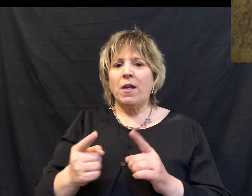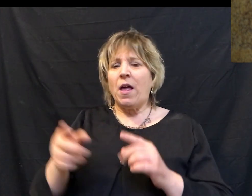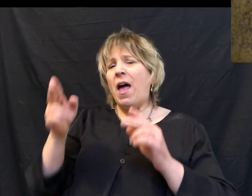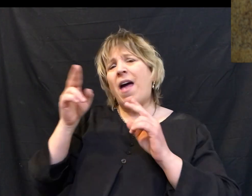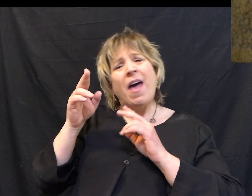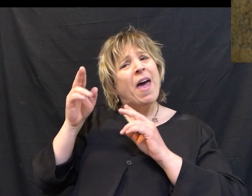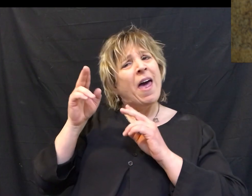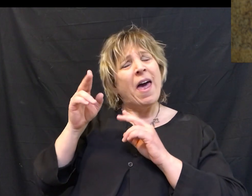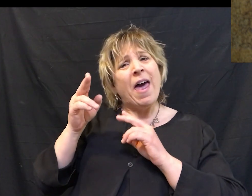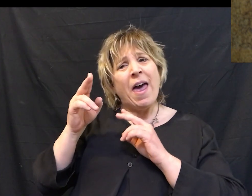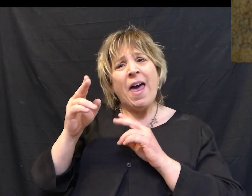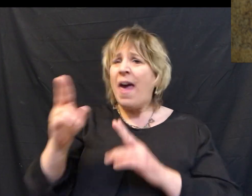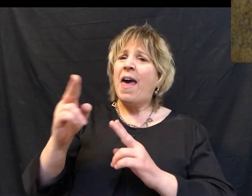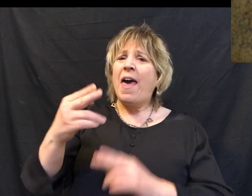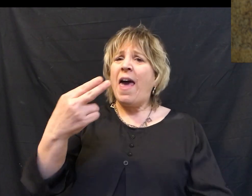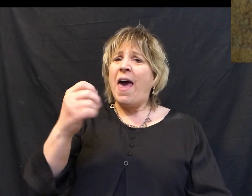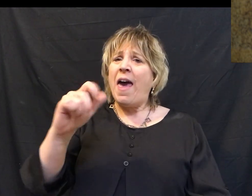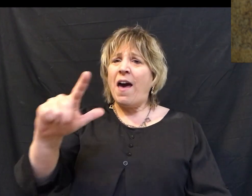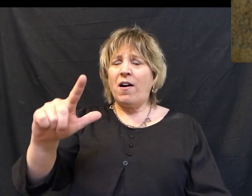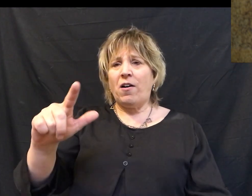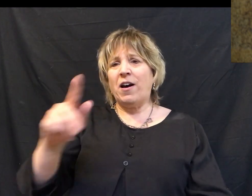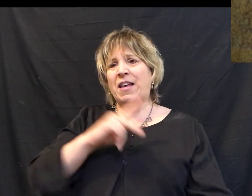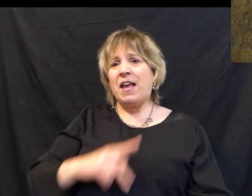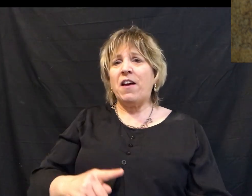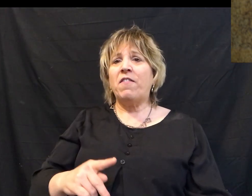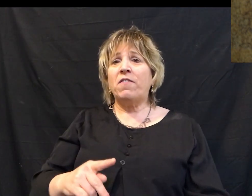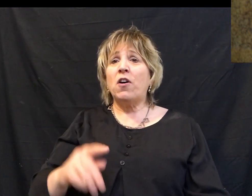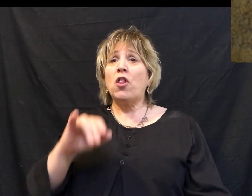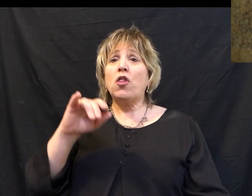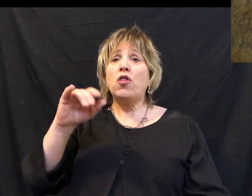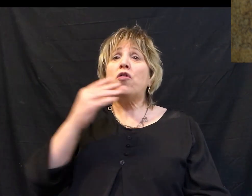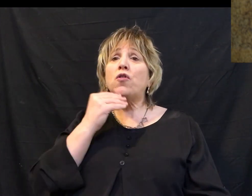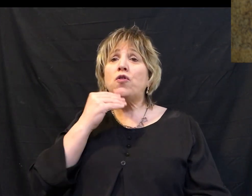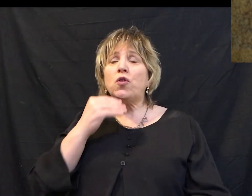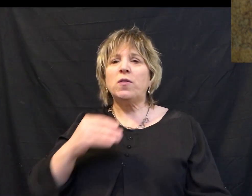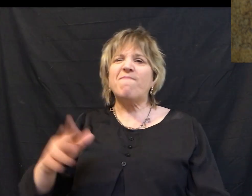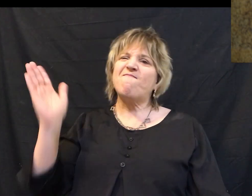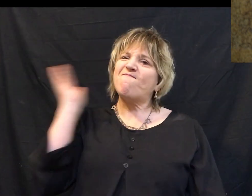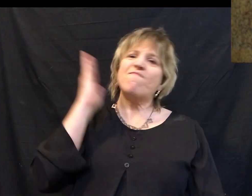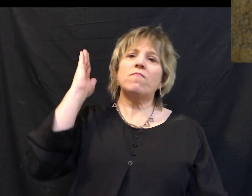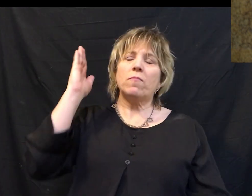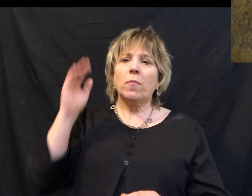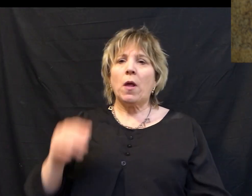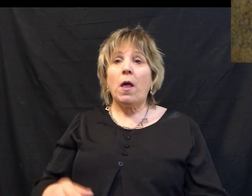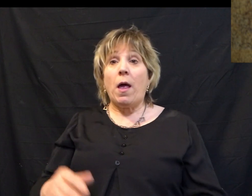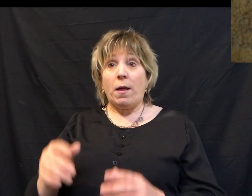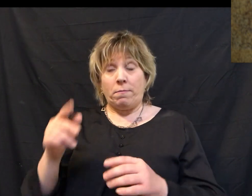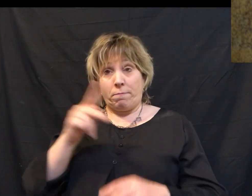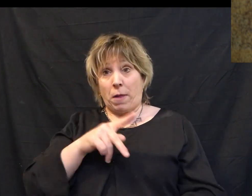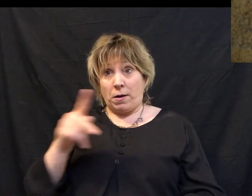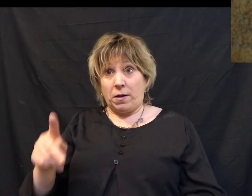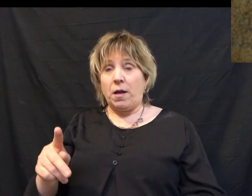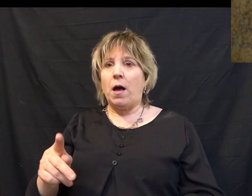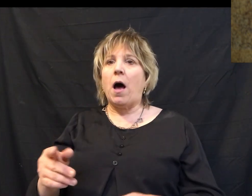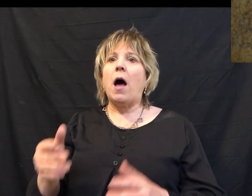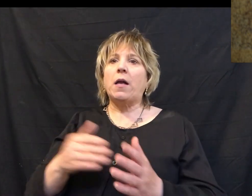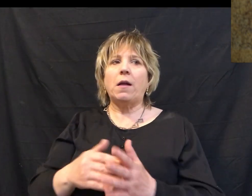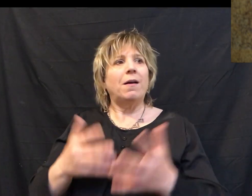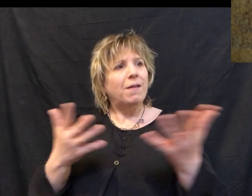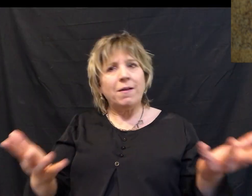saying Hail King of the Jews and were slapping his face. Pilate went outside again